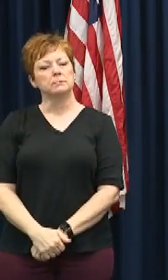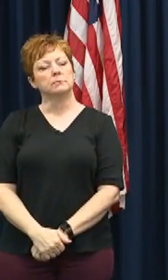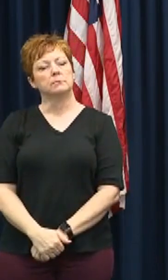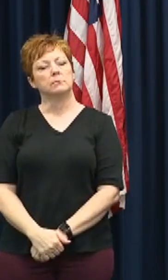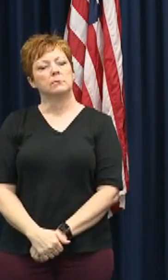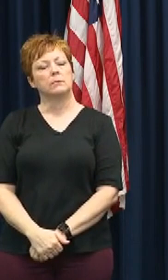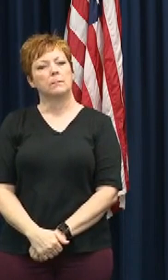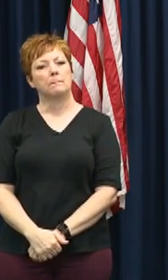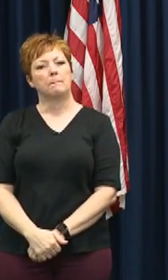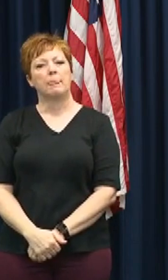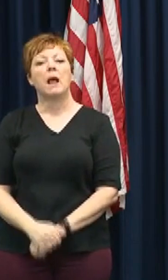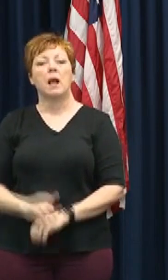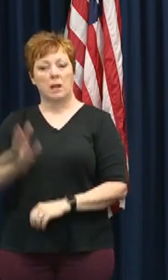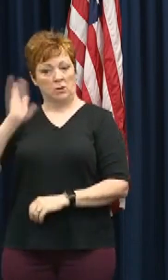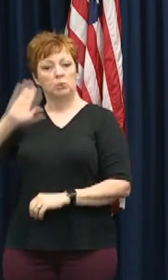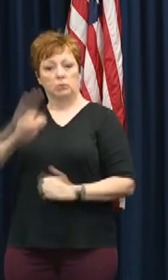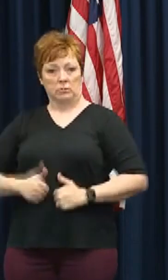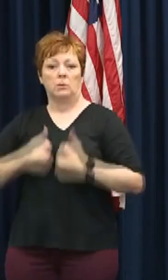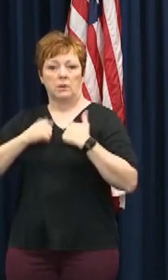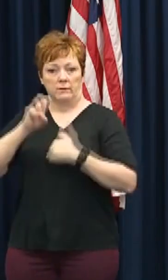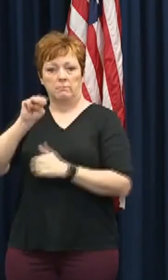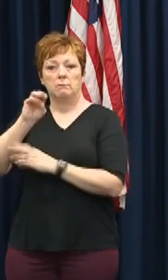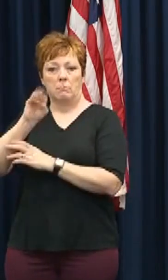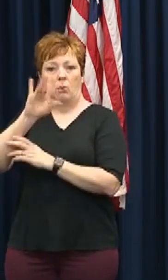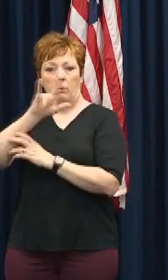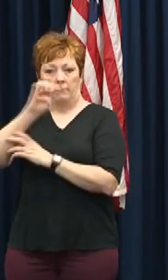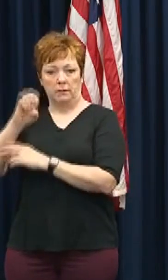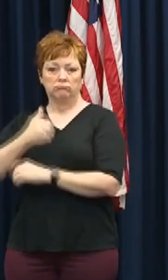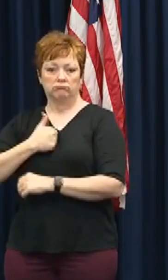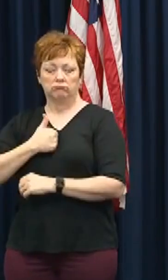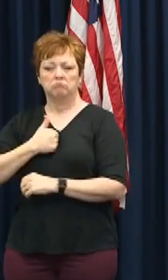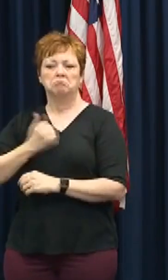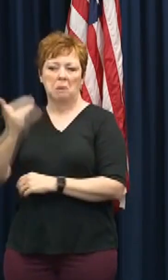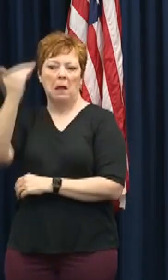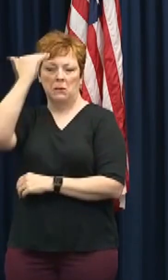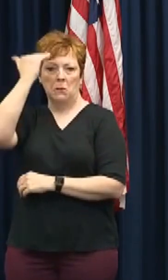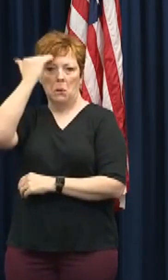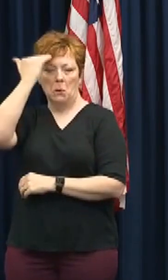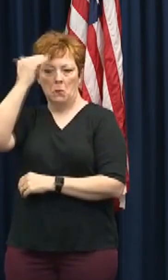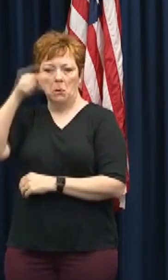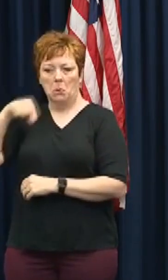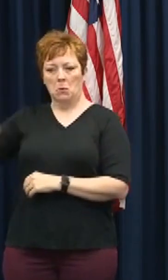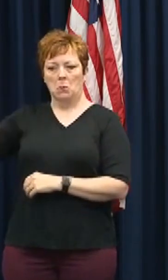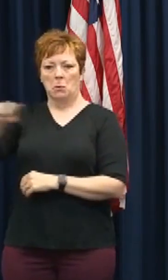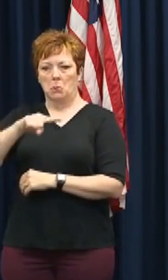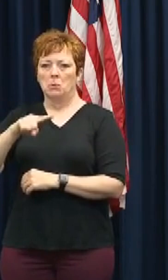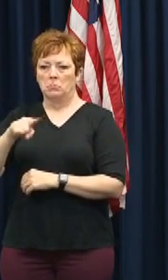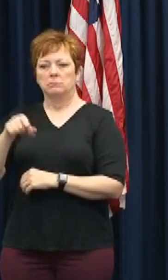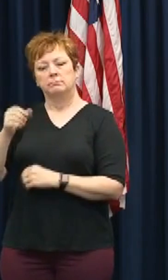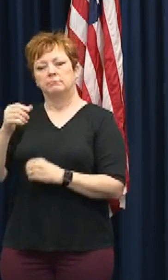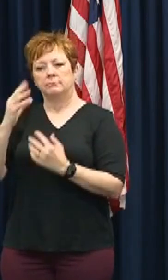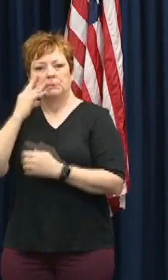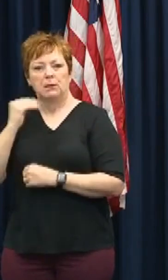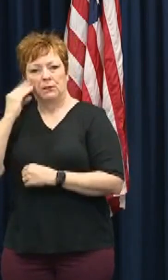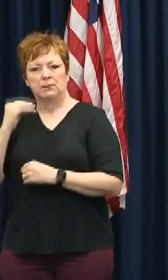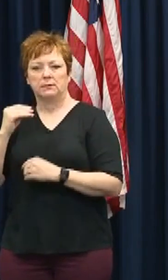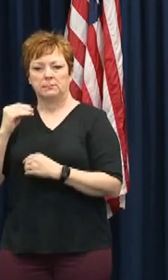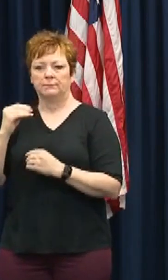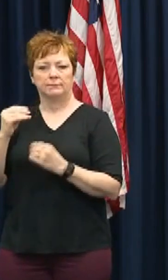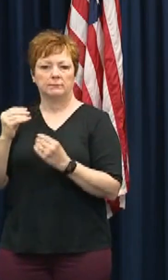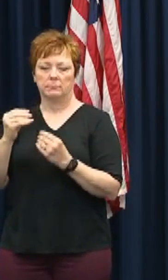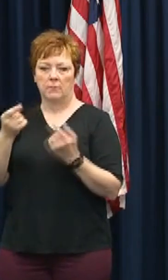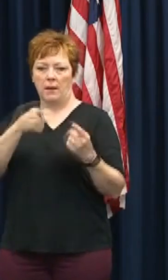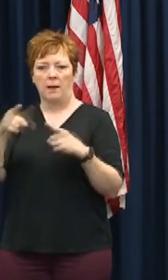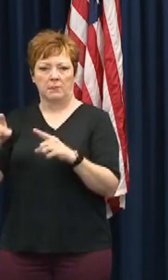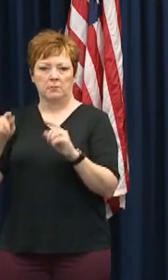Having once lived in Mobile, I'm well aware that those who live on the Gulf Coast are all too familiar with Mother Nature's wrath.